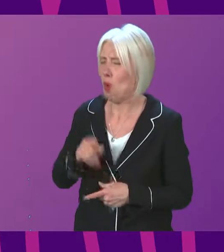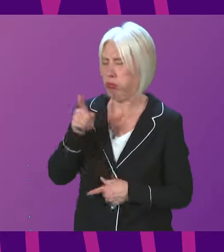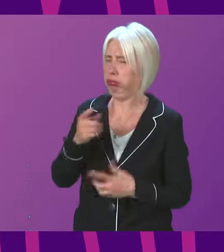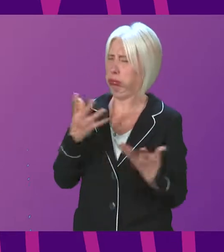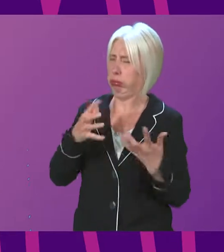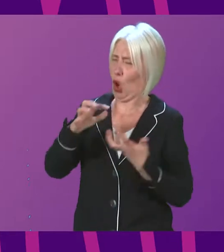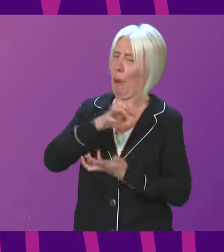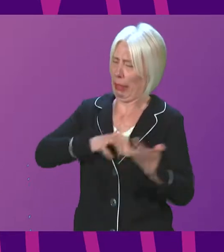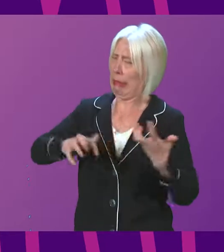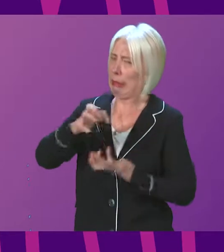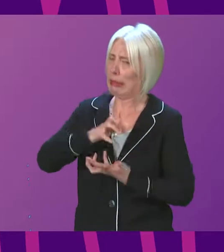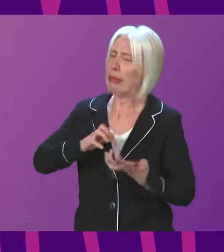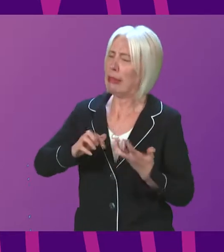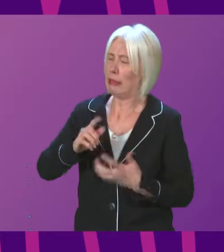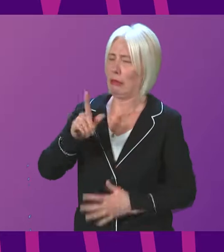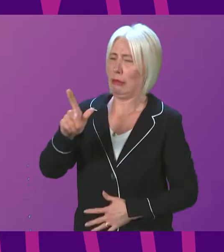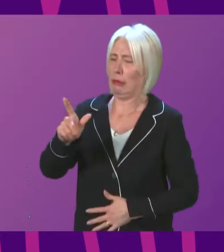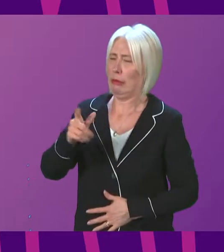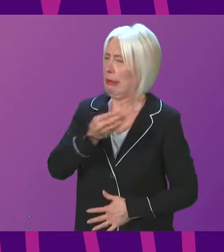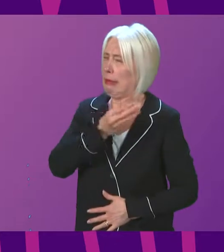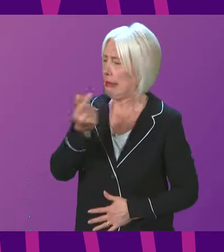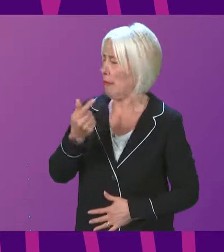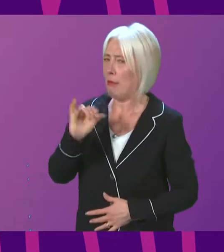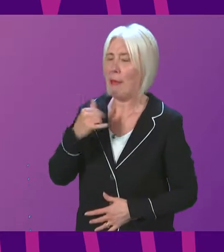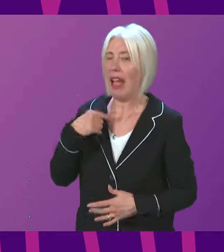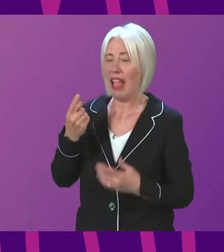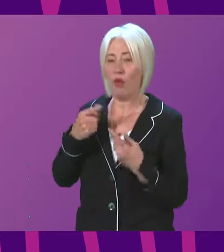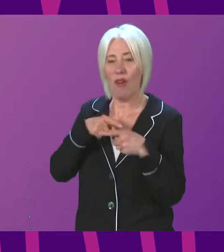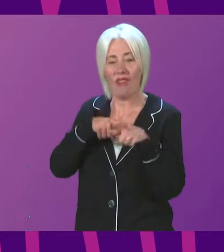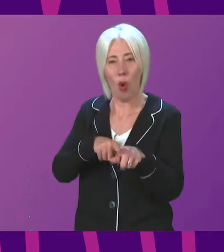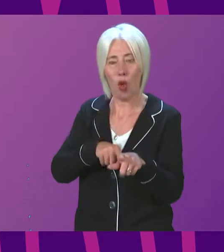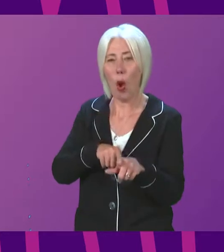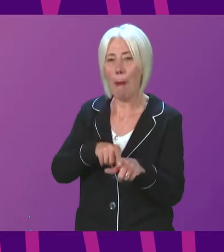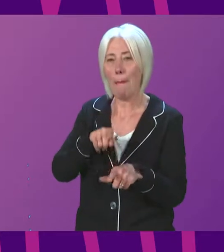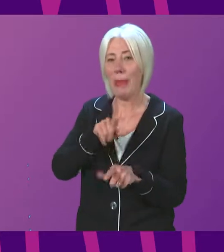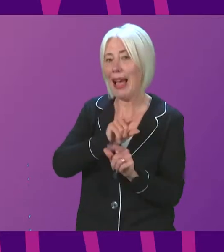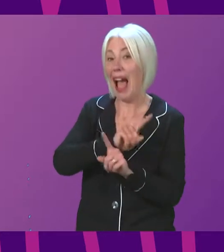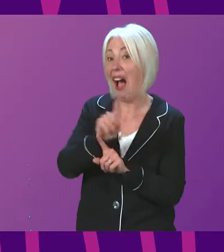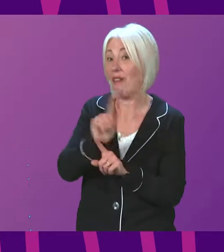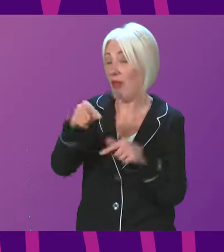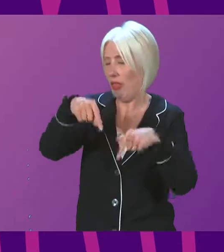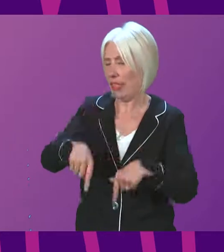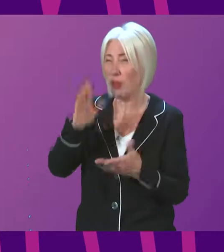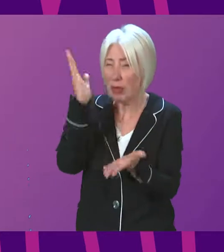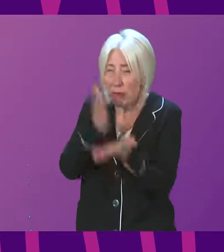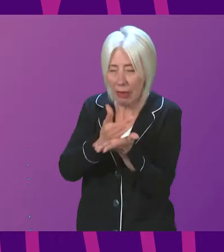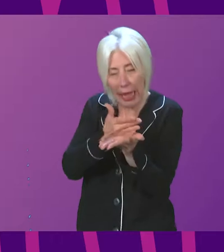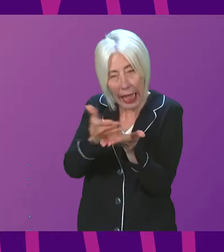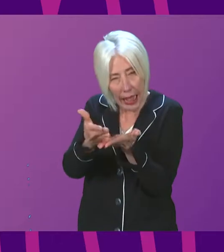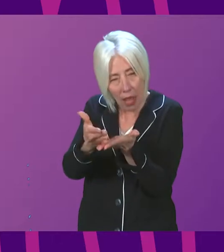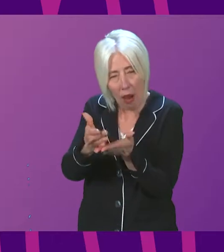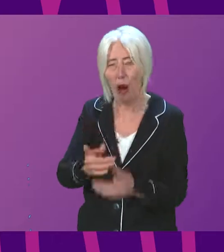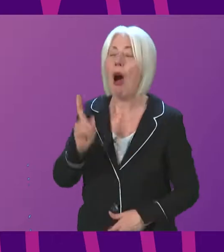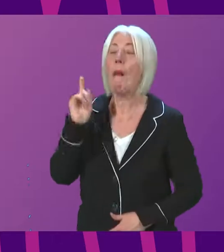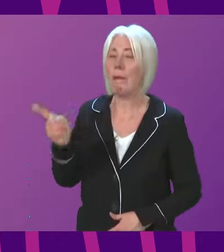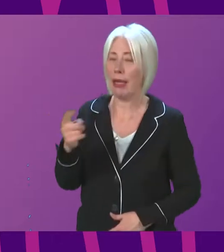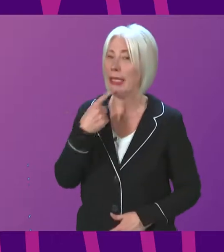in there and some of this I may have to follow up with a letter to Mr Fraser to give absolute clarity. What I can say is